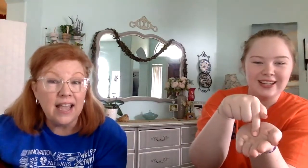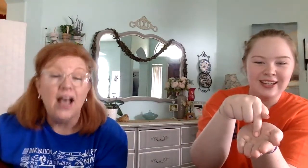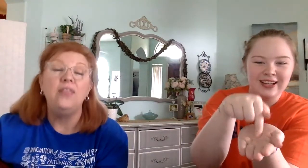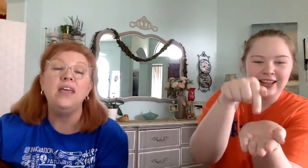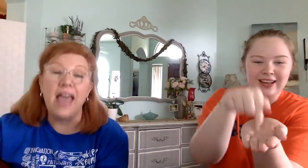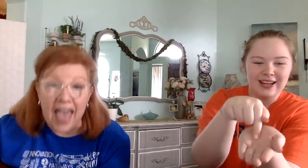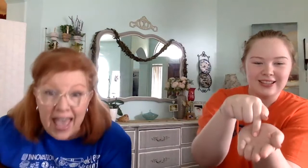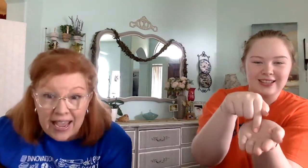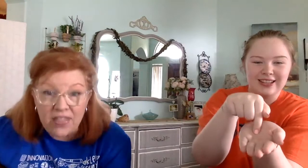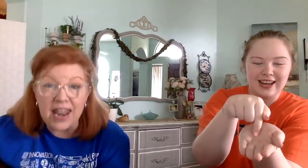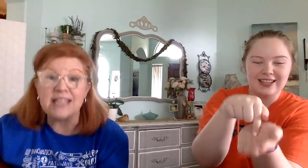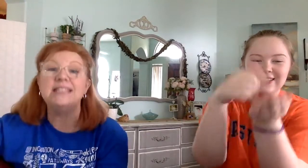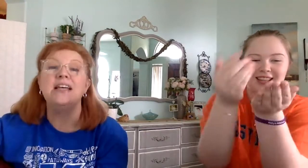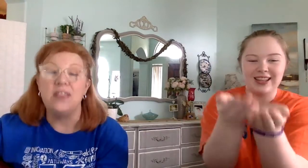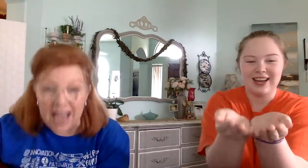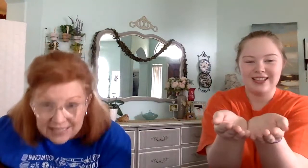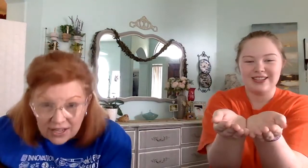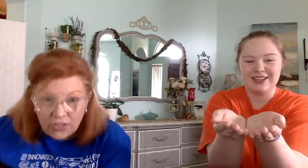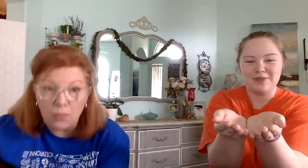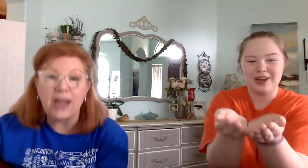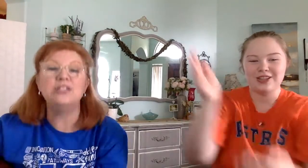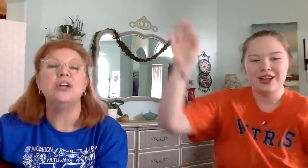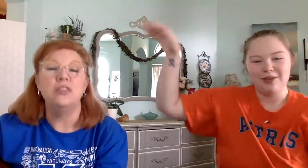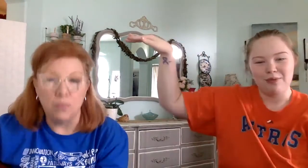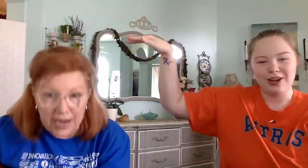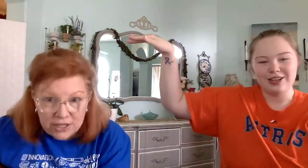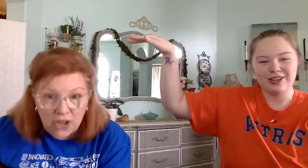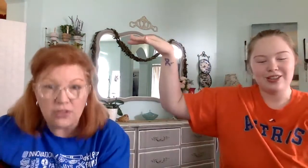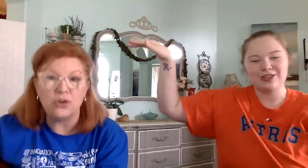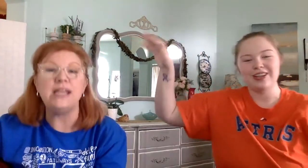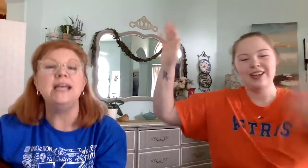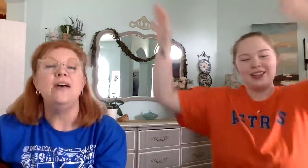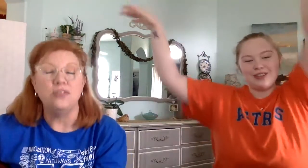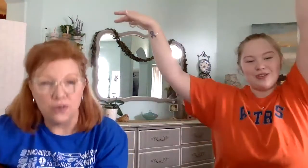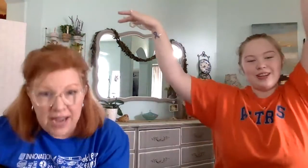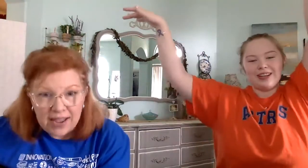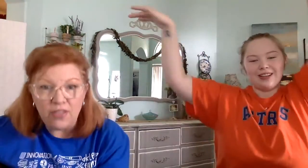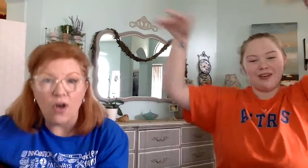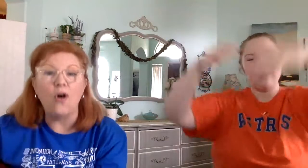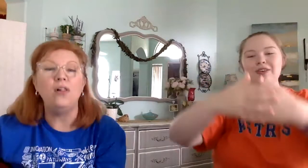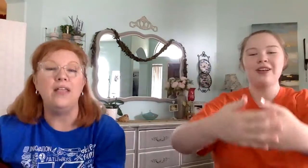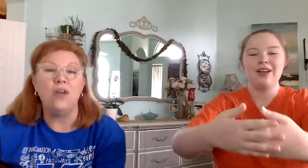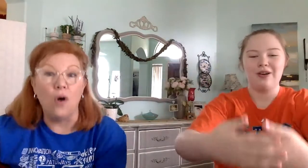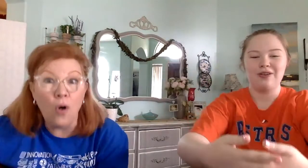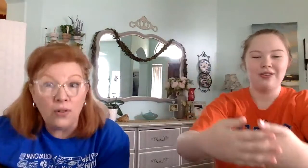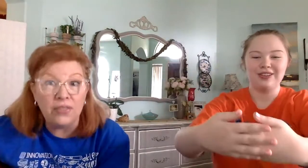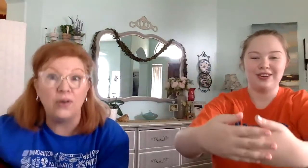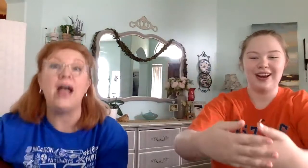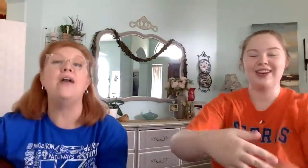The egg in the nest, the nest on the branch, the branch on the tree, the tree in the hole, and the hole in the ground,